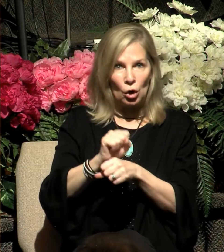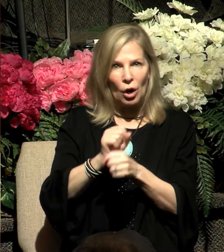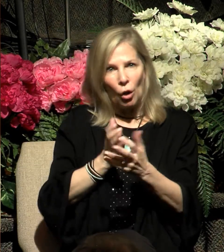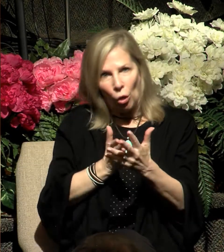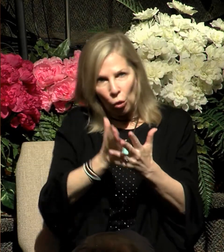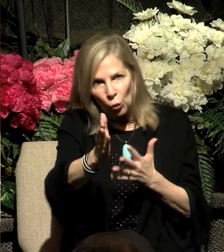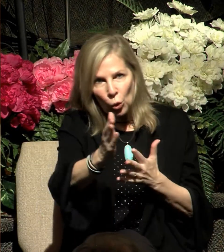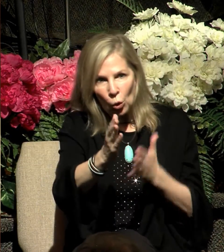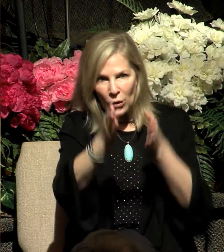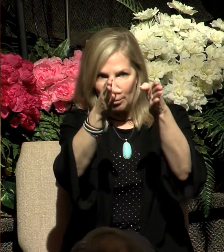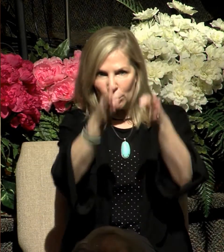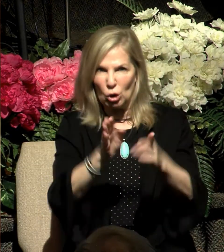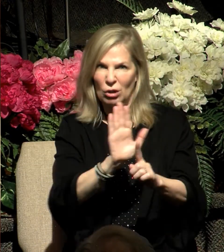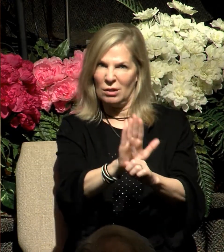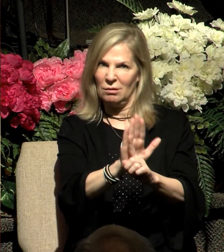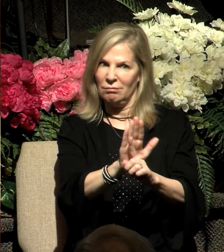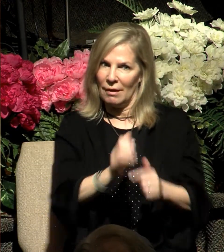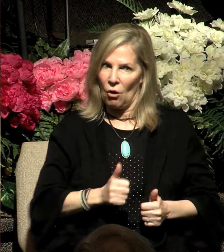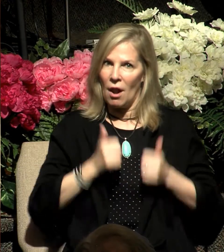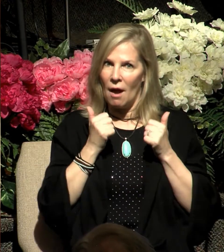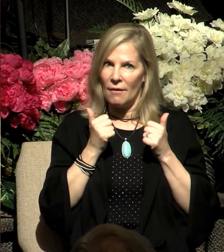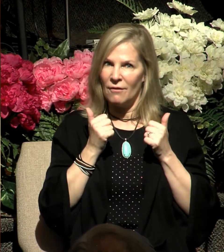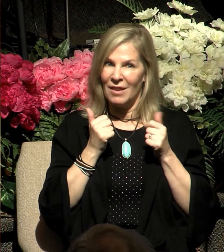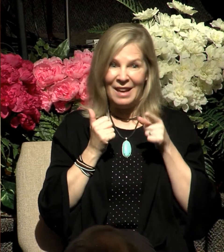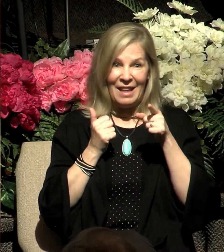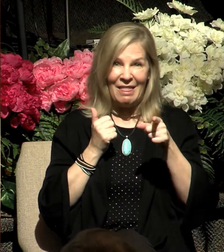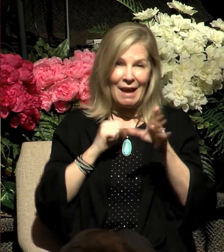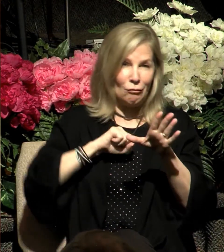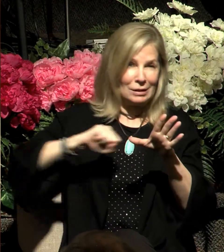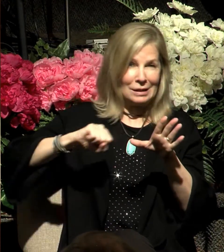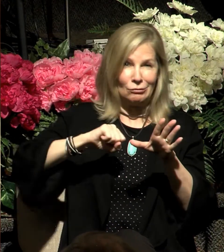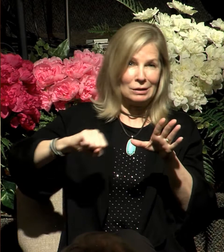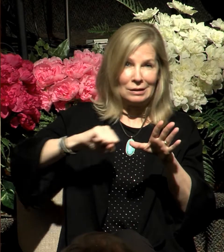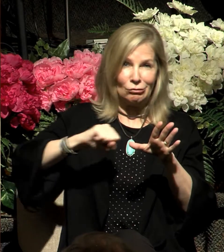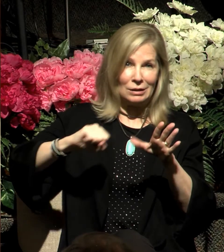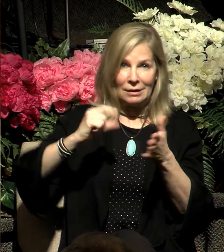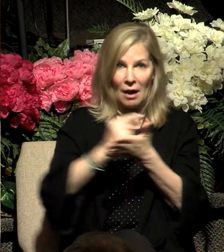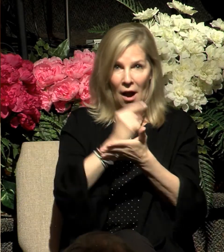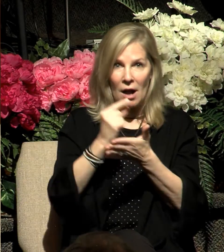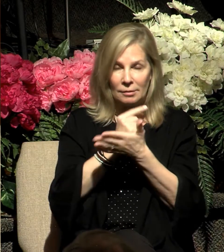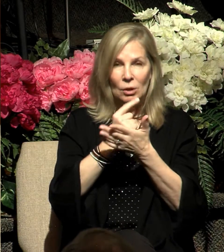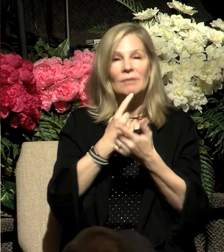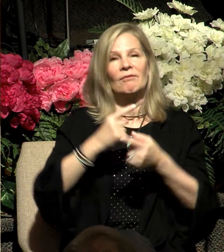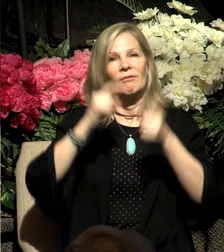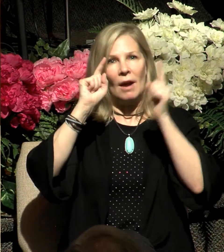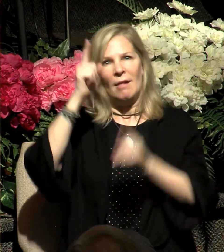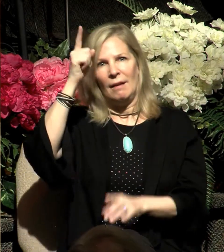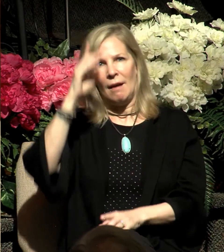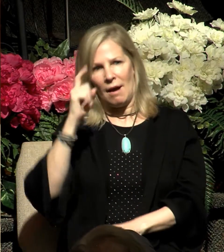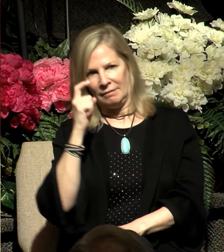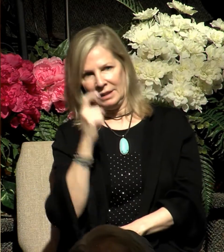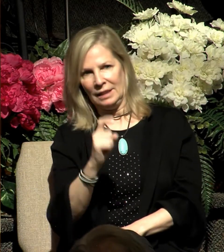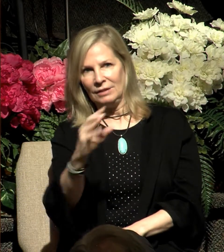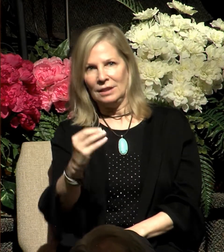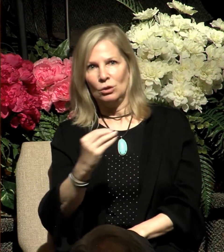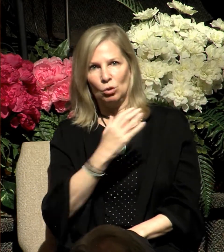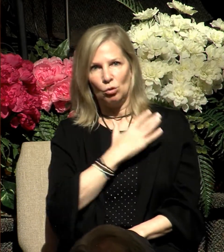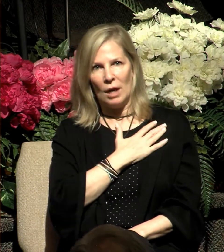overcomes their resistance to the gospel by bestowing on them His grace in saving